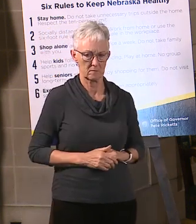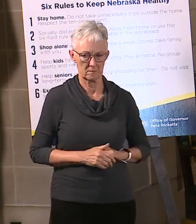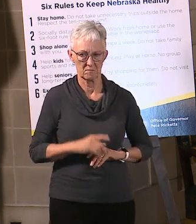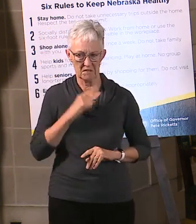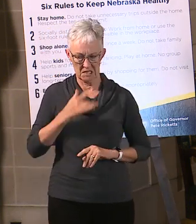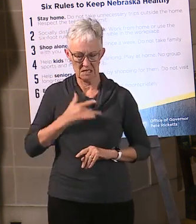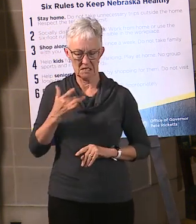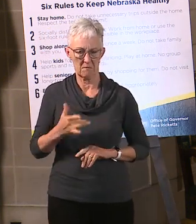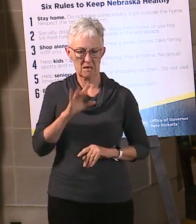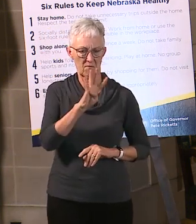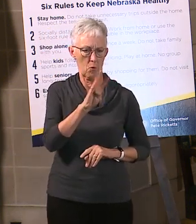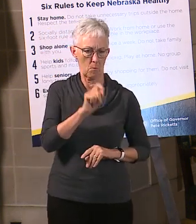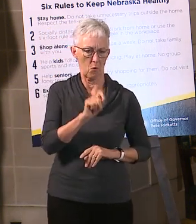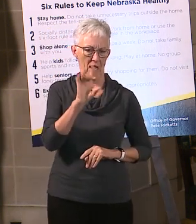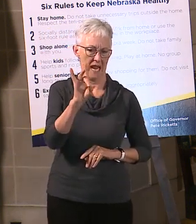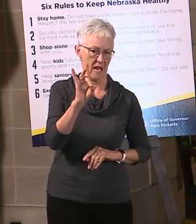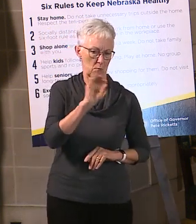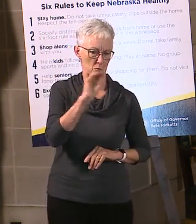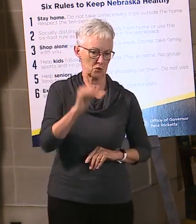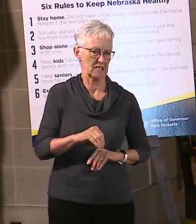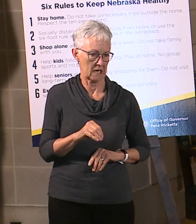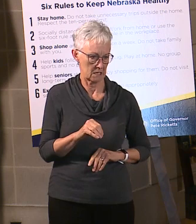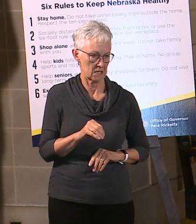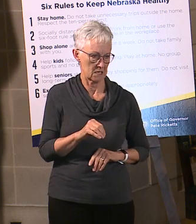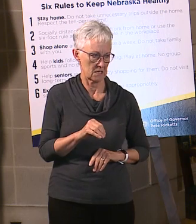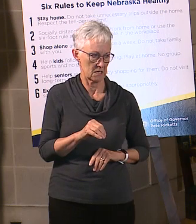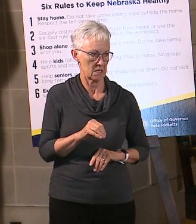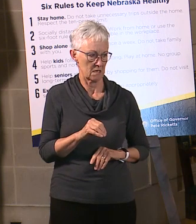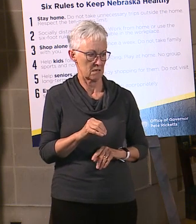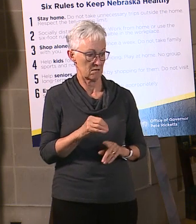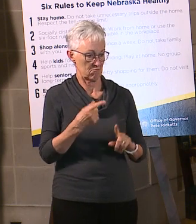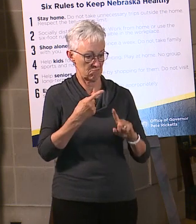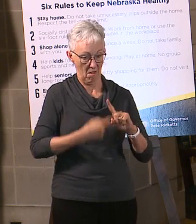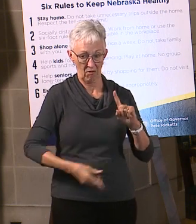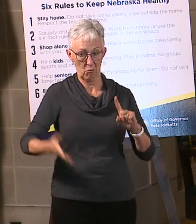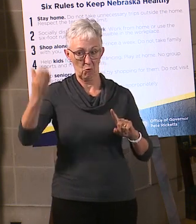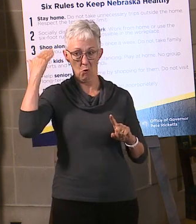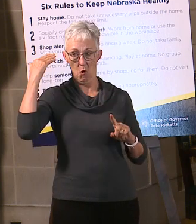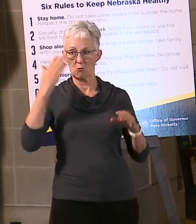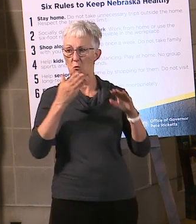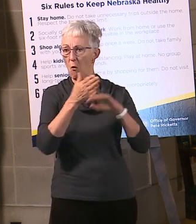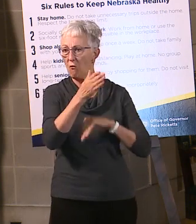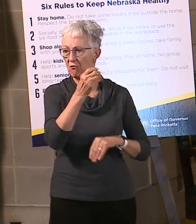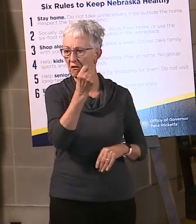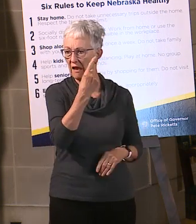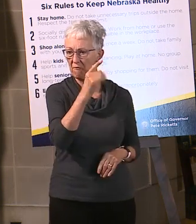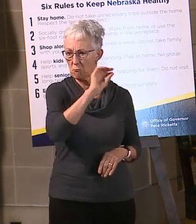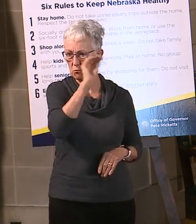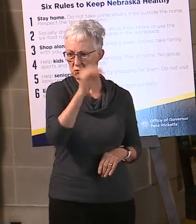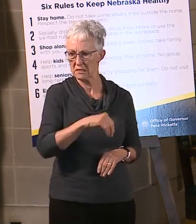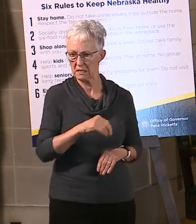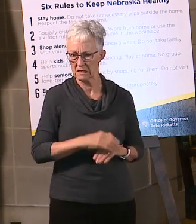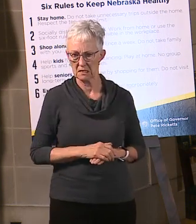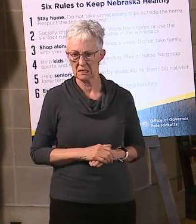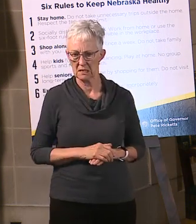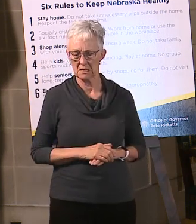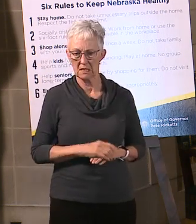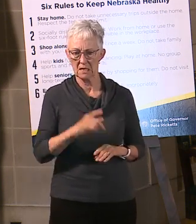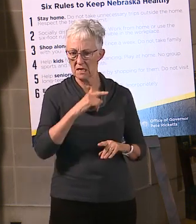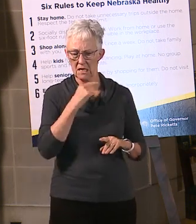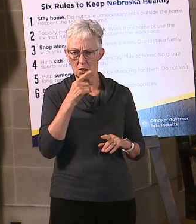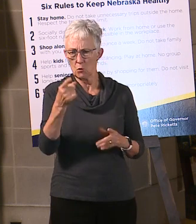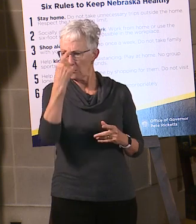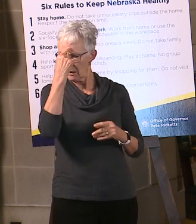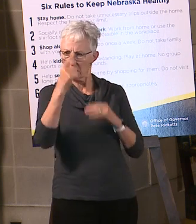ago, it was over 11%, and that makes sense, right? If you think about it, the number of people going to the hospital is actually not going to change.